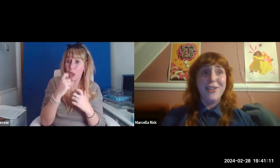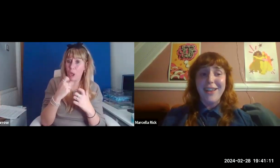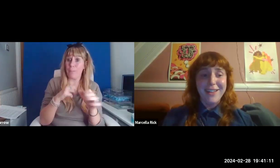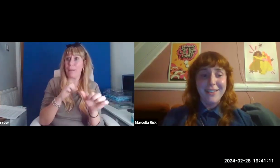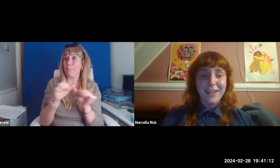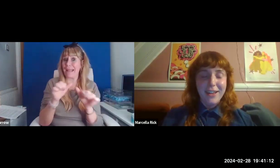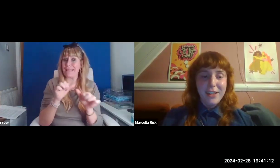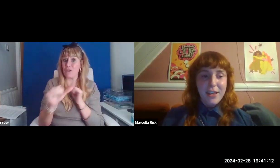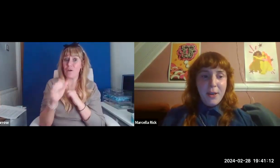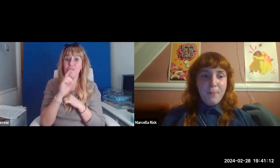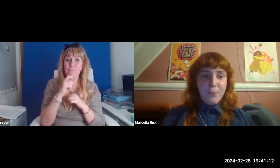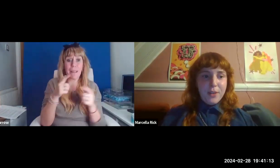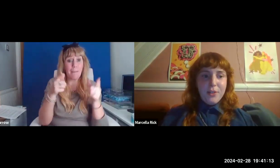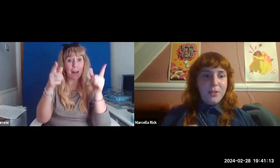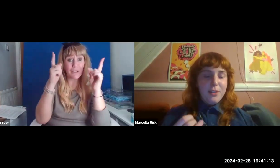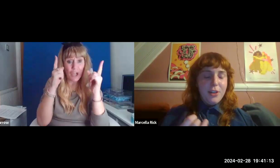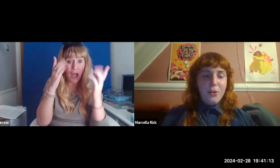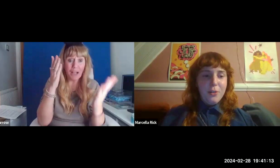gave a shit.